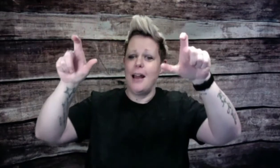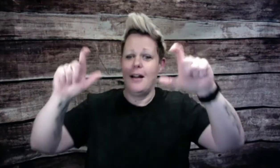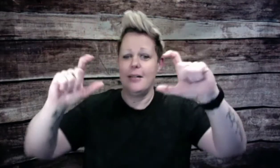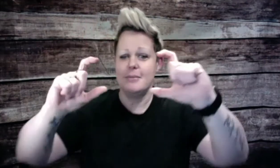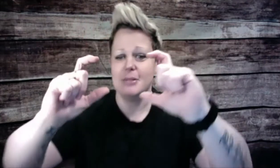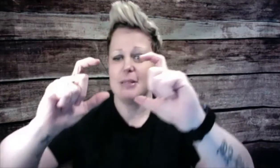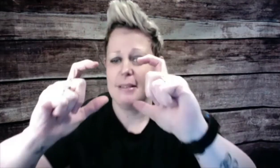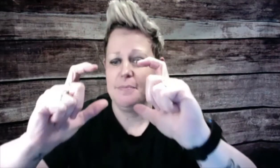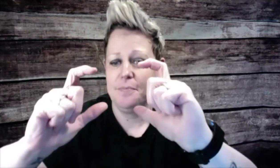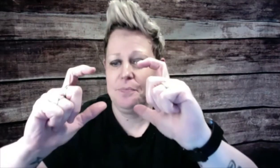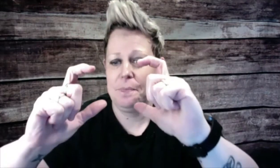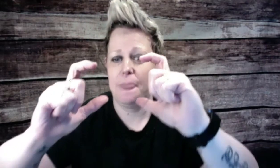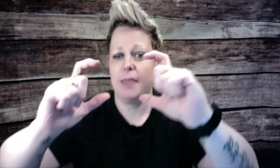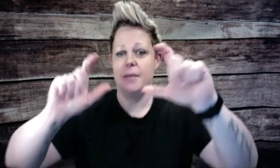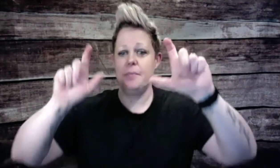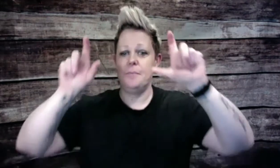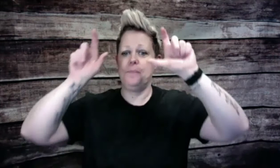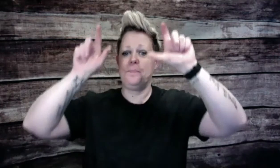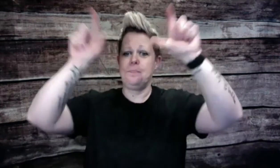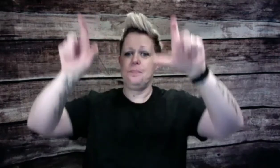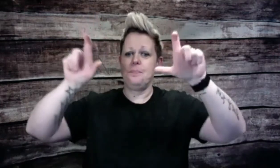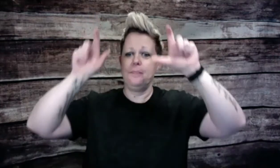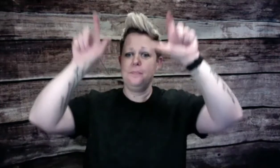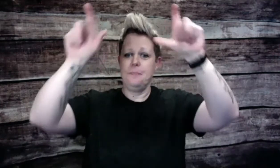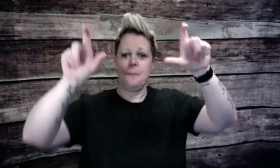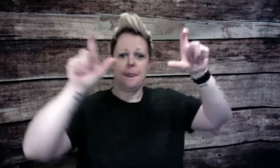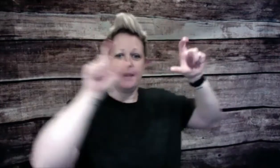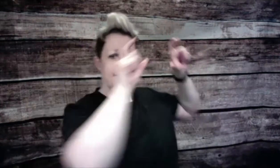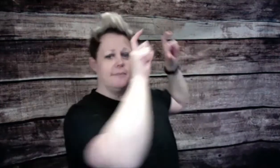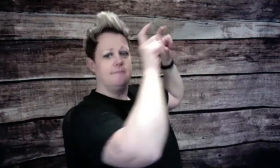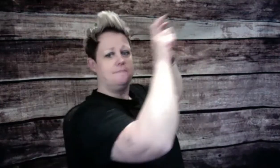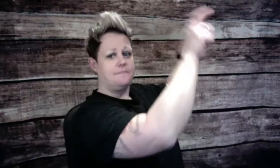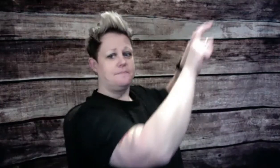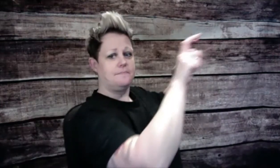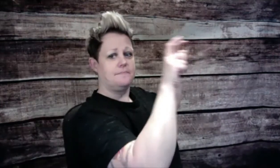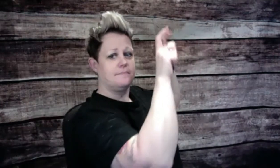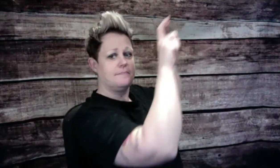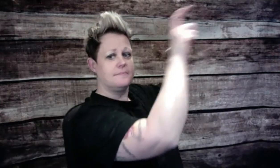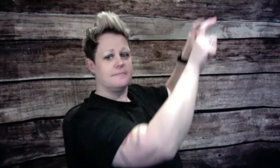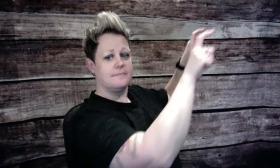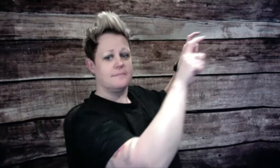So again we use the C fingers and that means stay here.